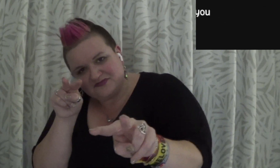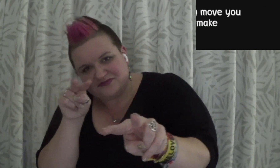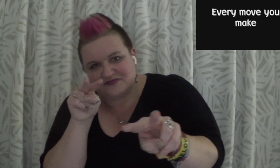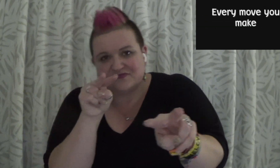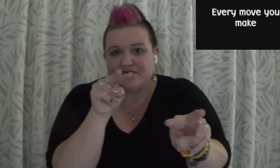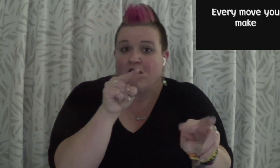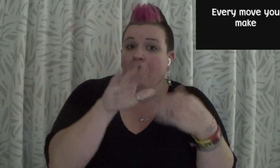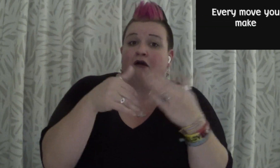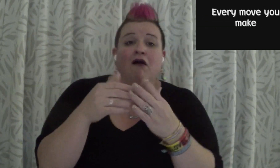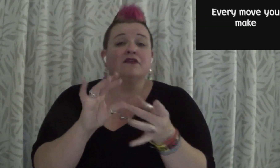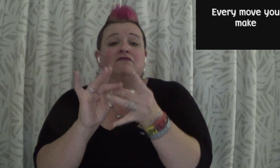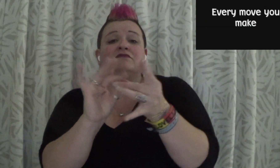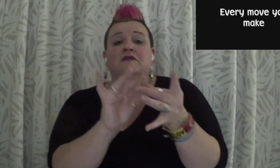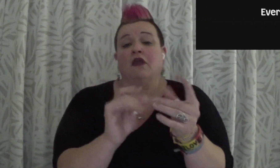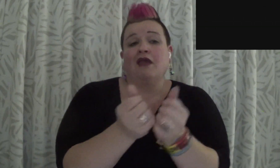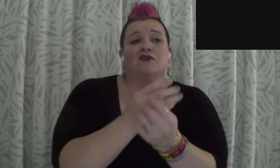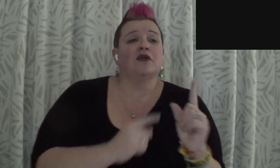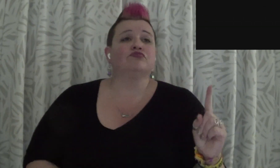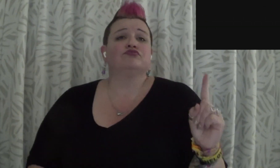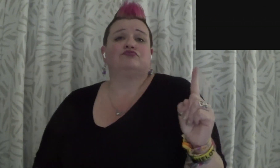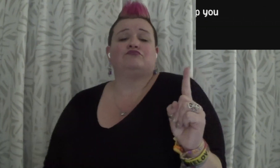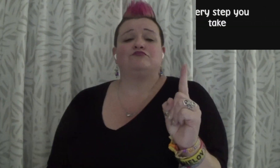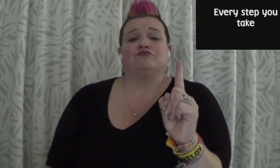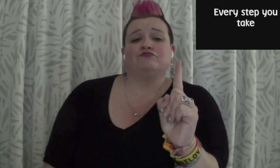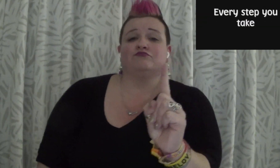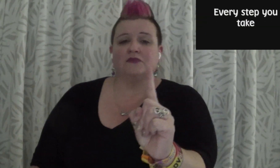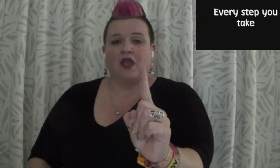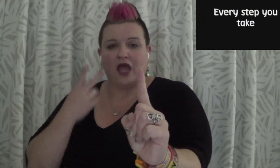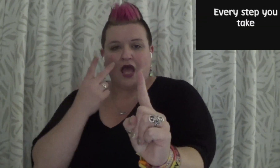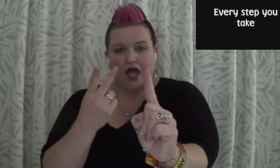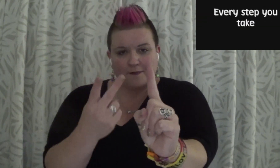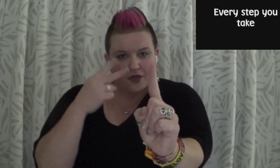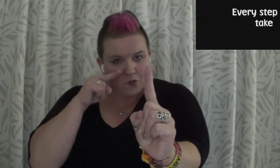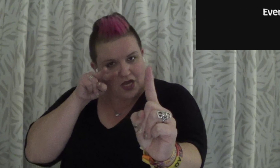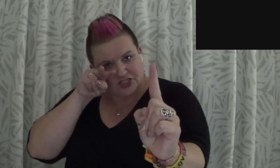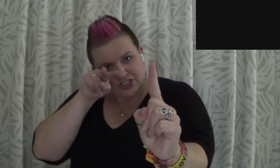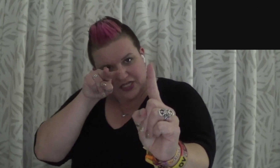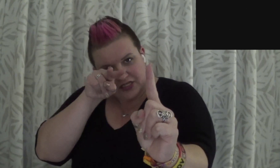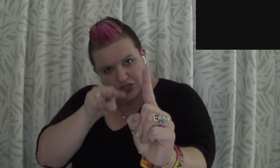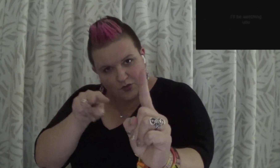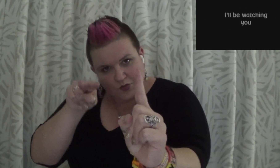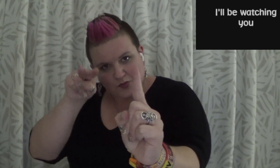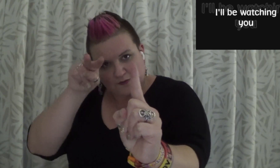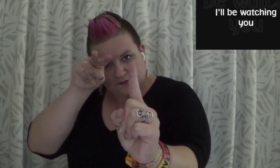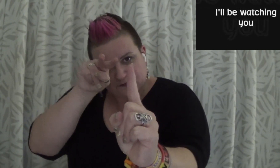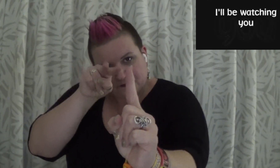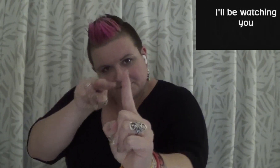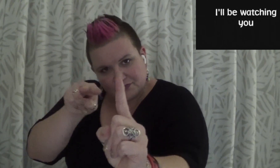Every move you make, every step you take I'll be watching you